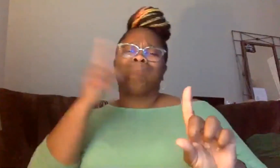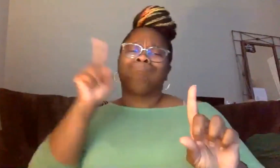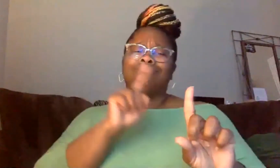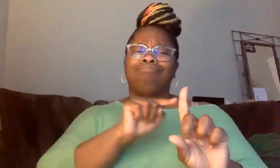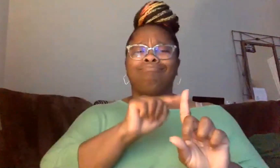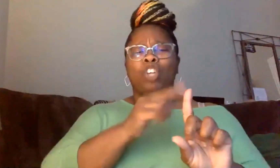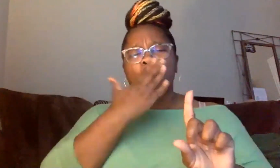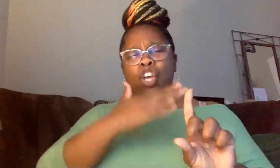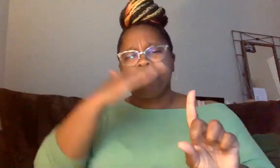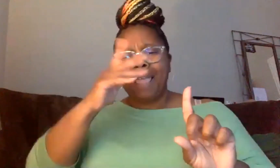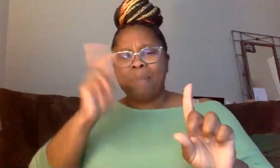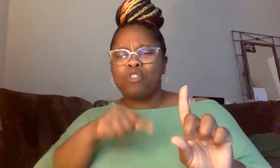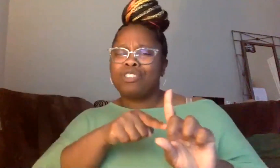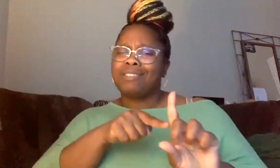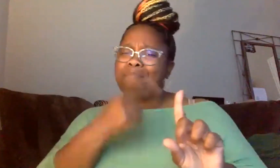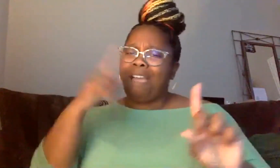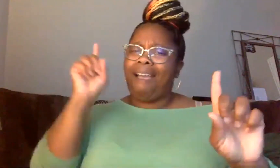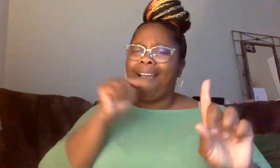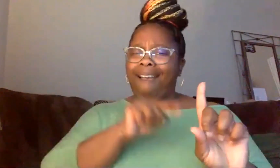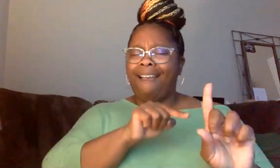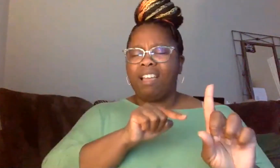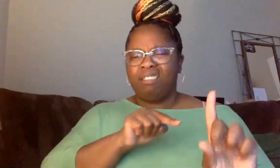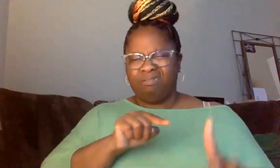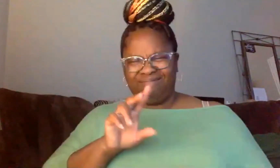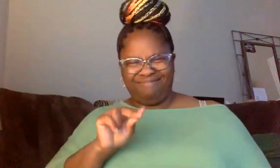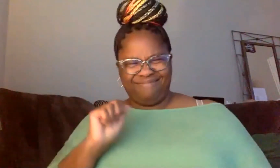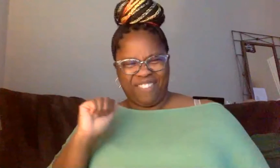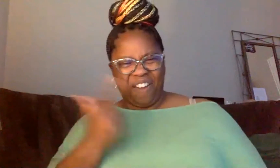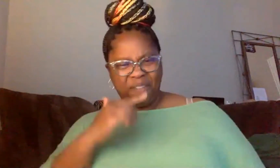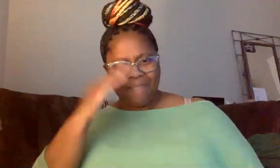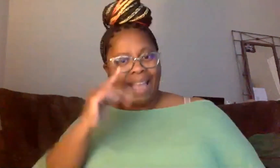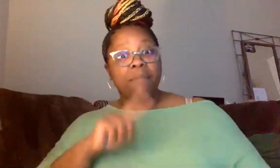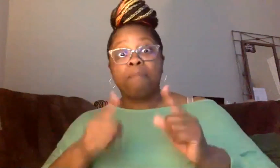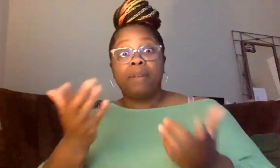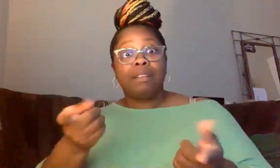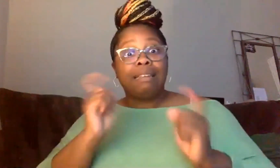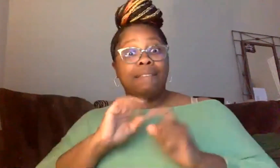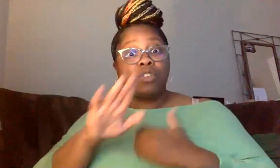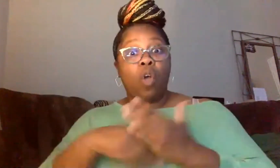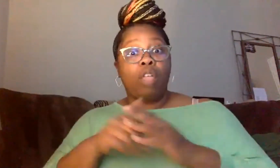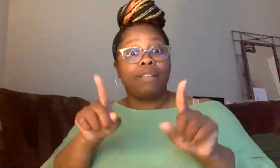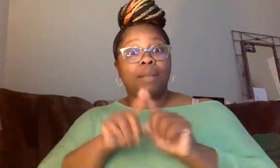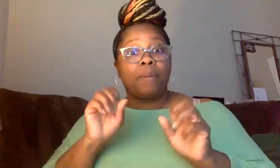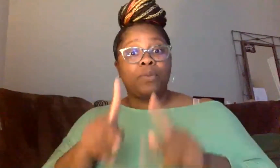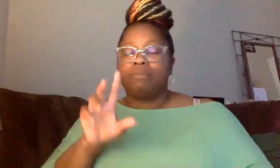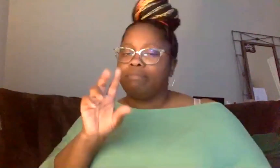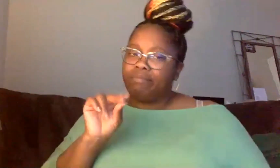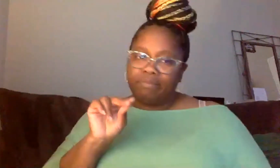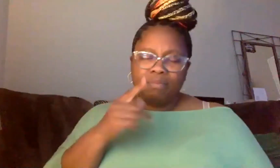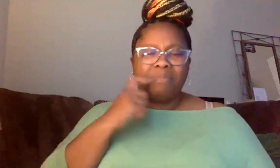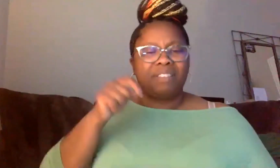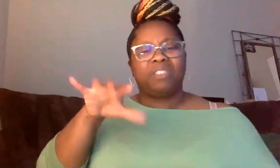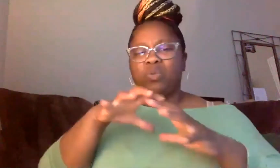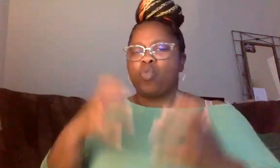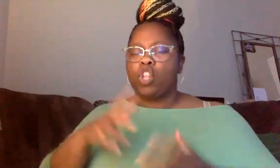Oh, I'm still black. They're still black. We just all haven't been given the same opportunities. And we just all don't strive for the same opportunities because this world is